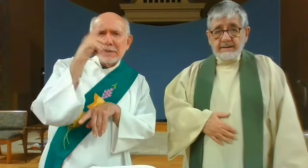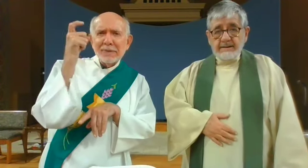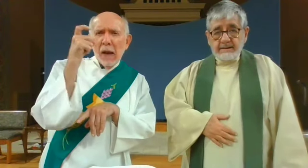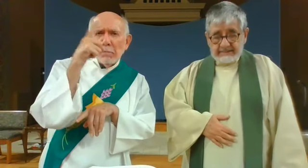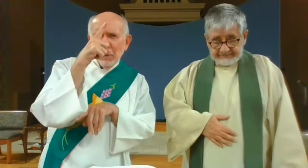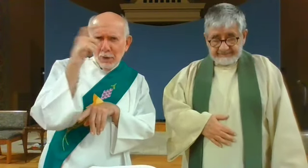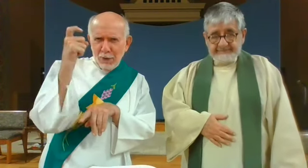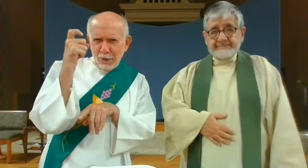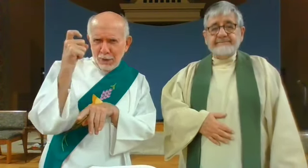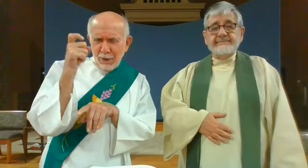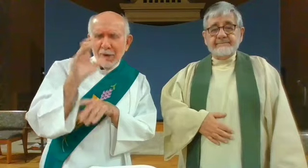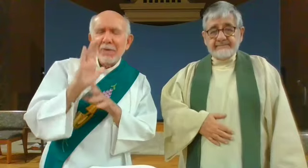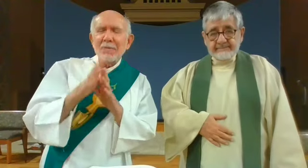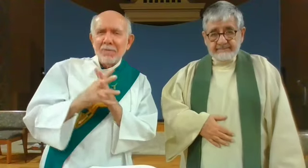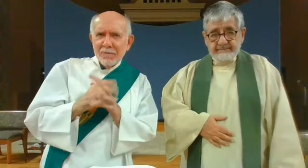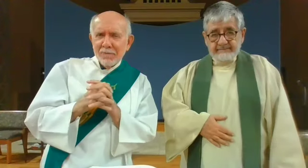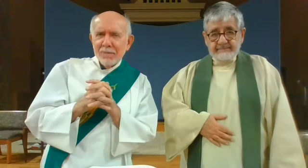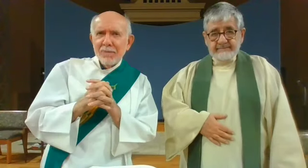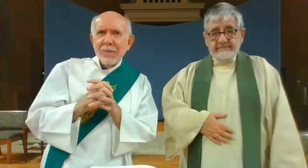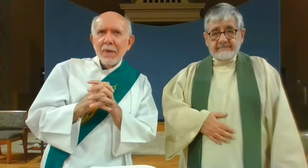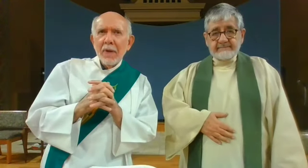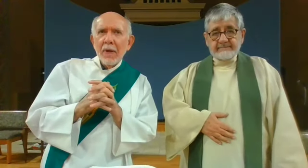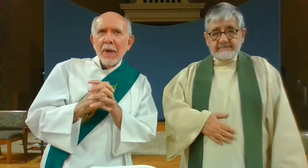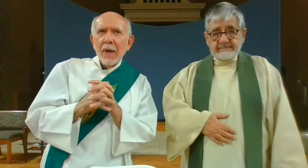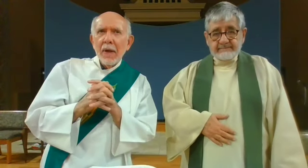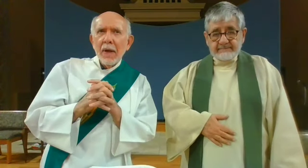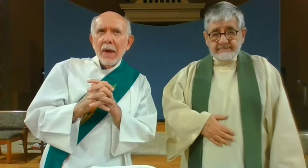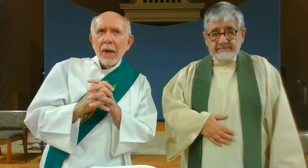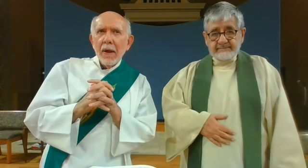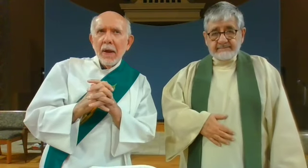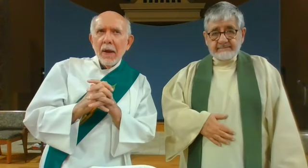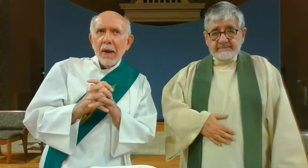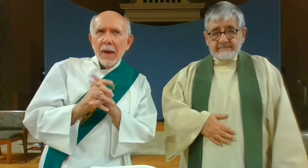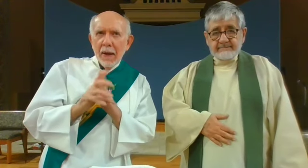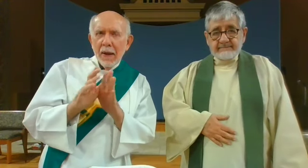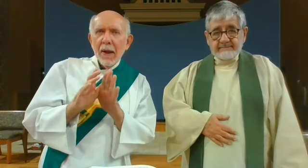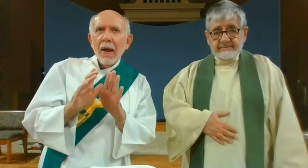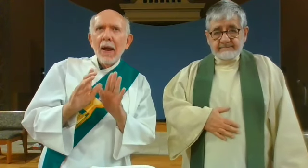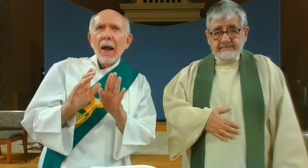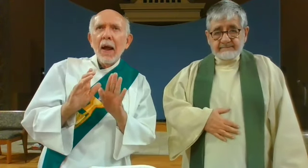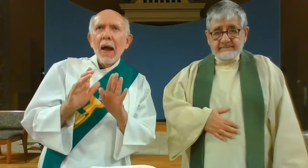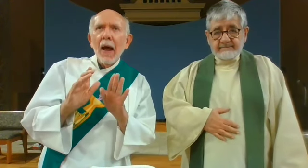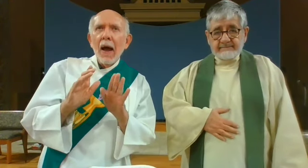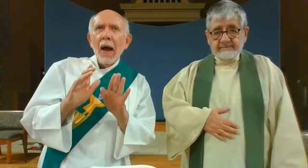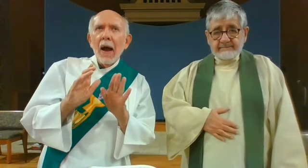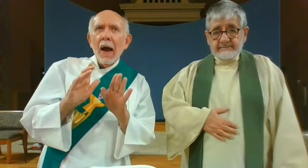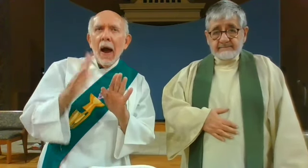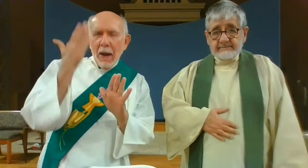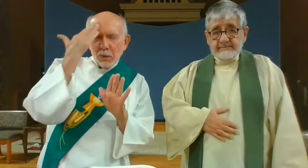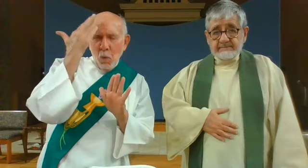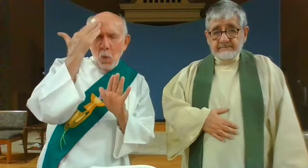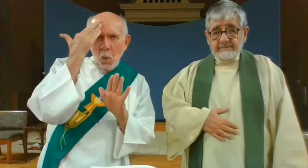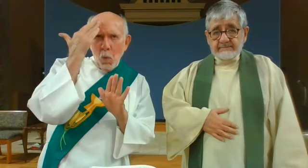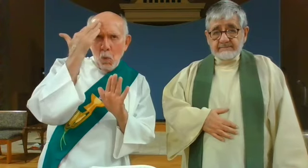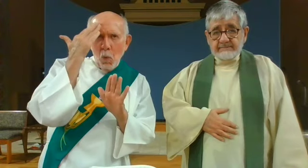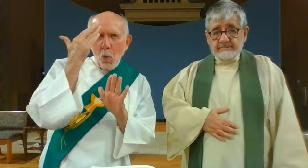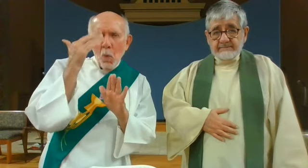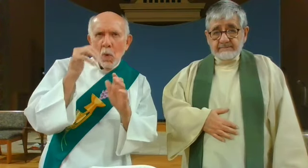feels like summer I know cold